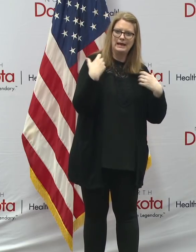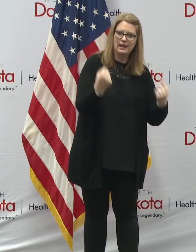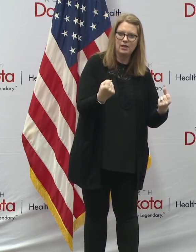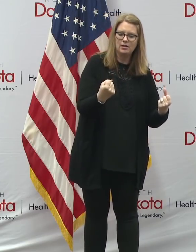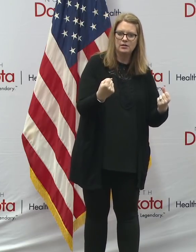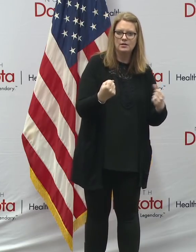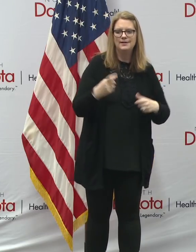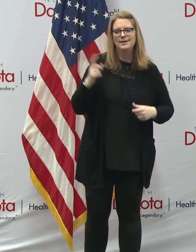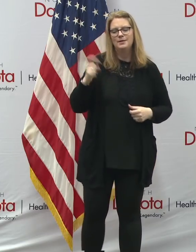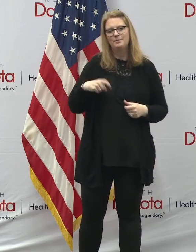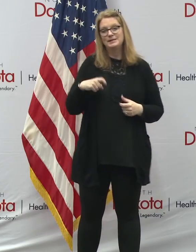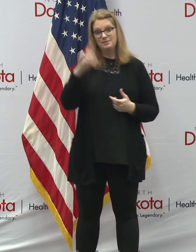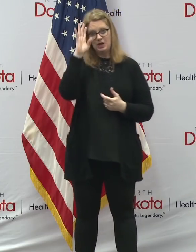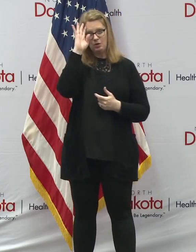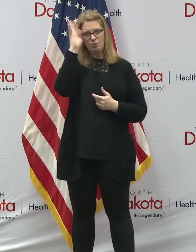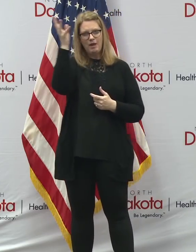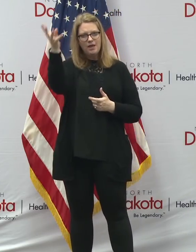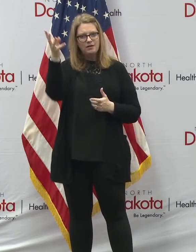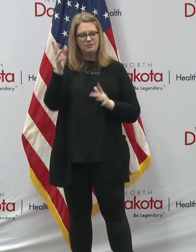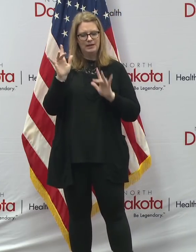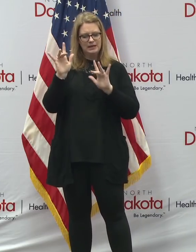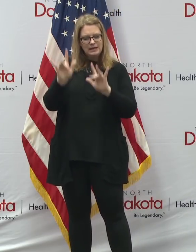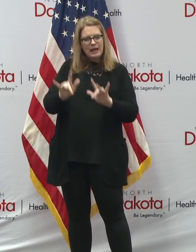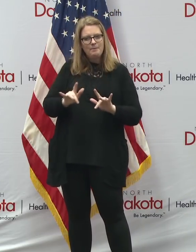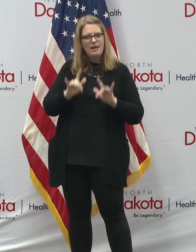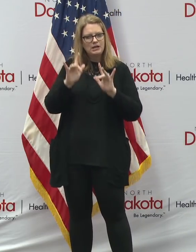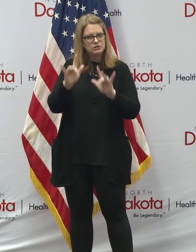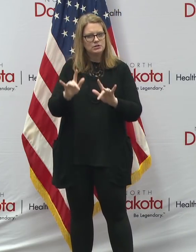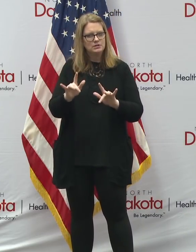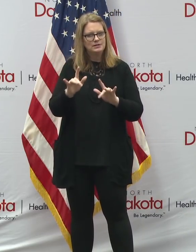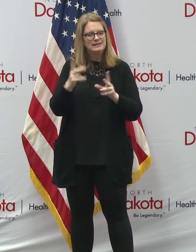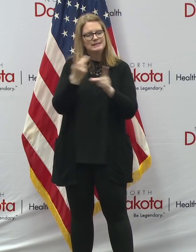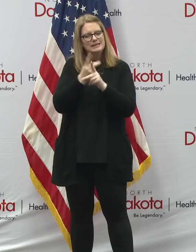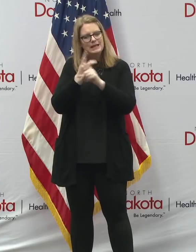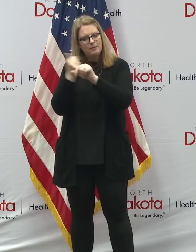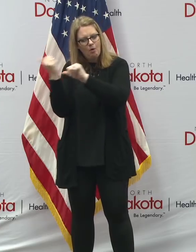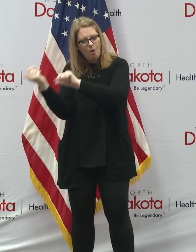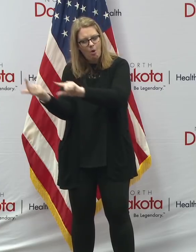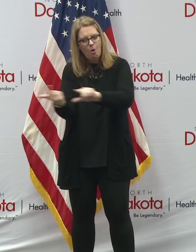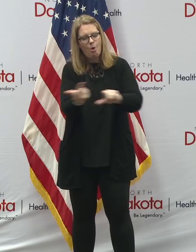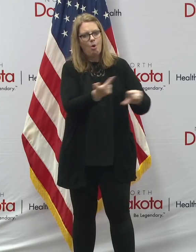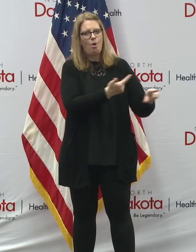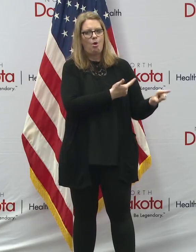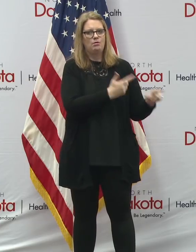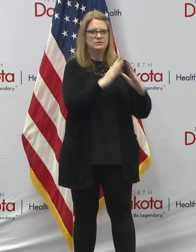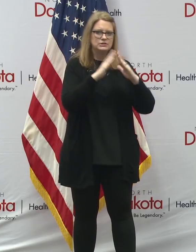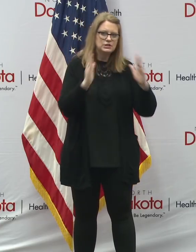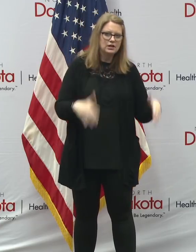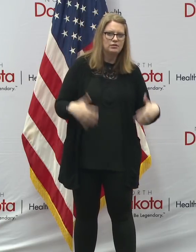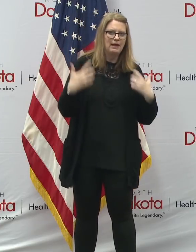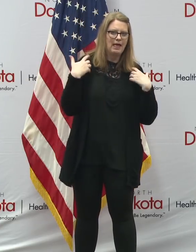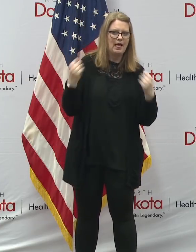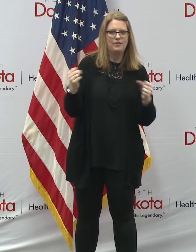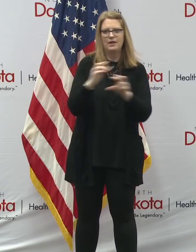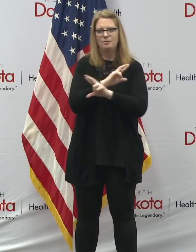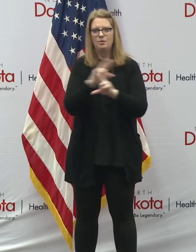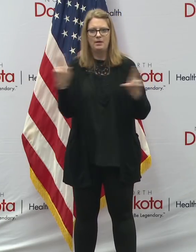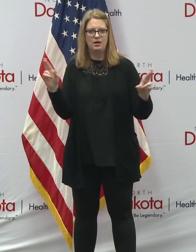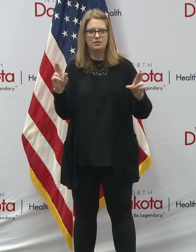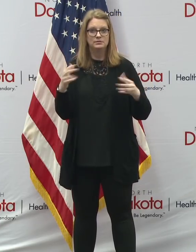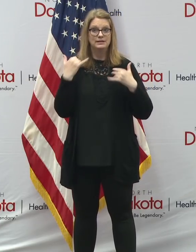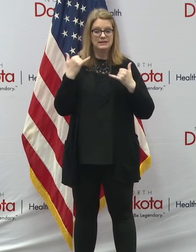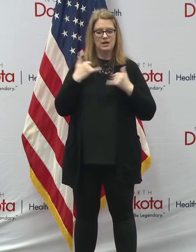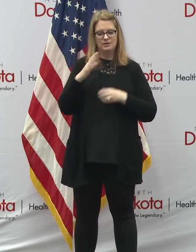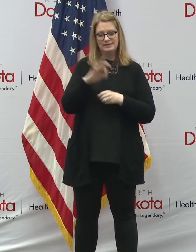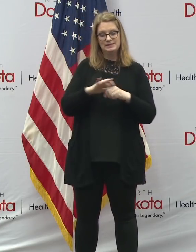we must be creative and compassionate to keep each other safely sheltered, healthy, and prepared. Right now, in the spirit of